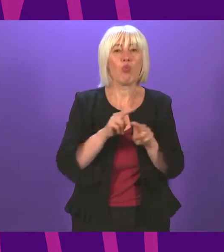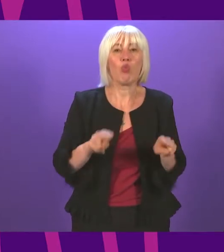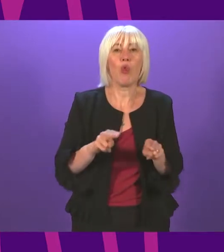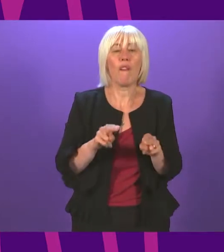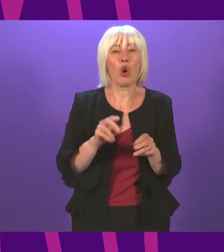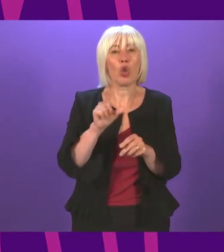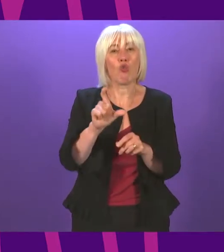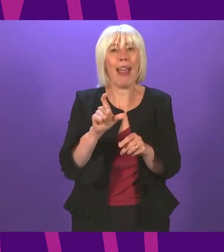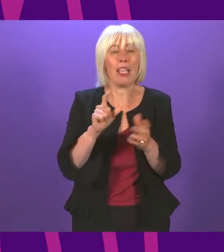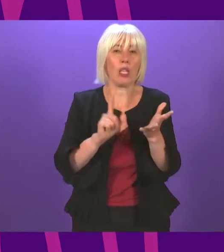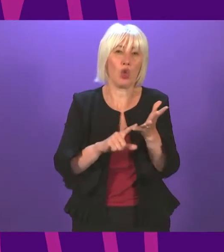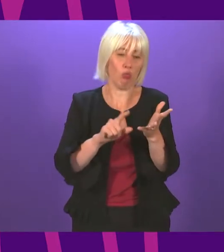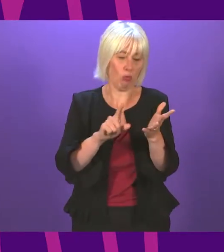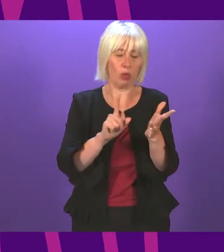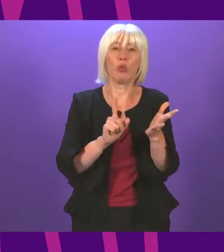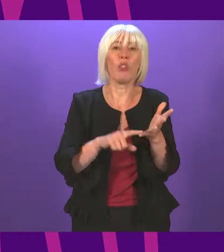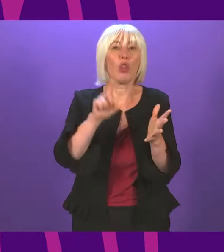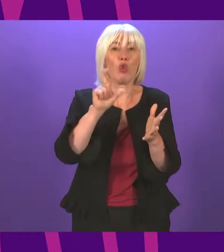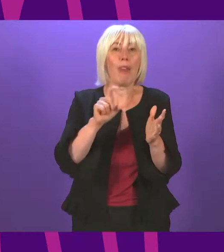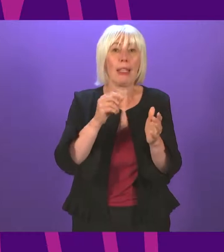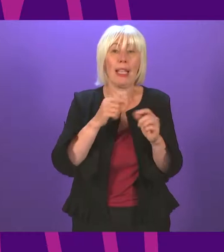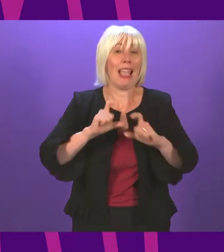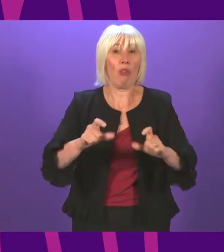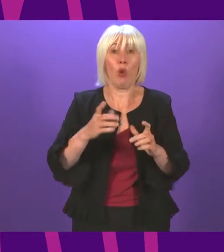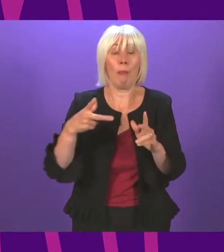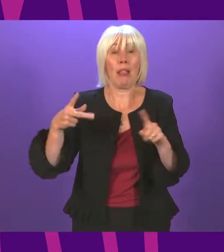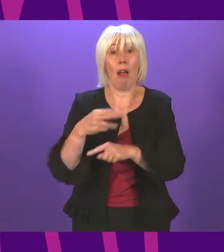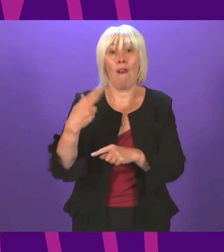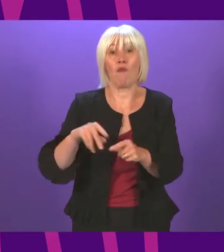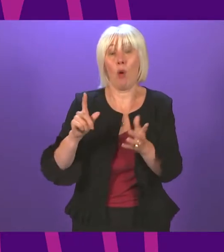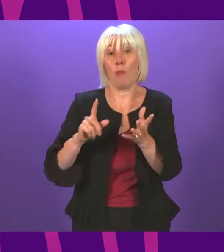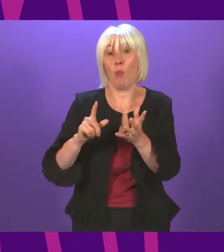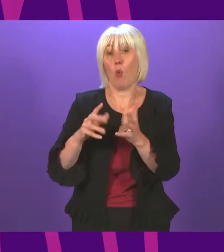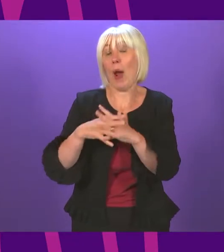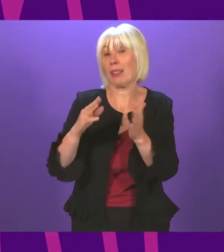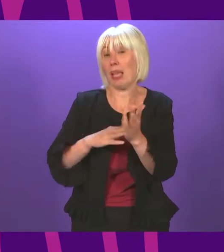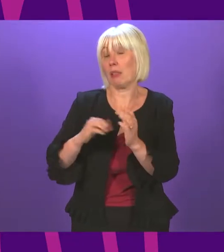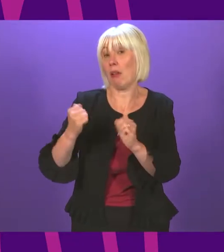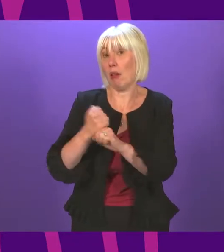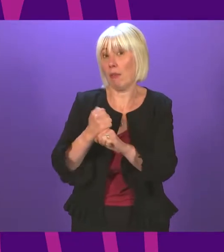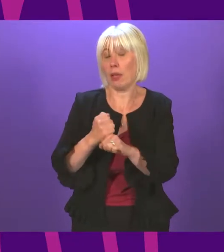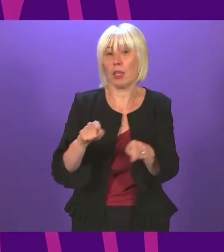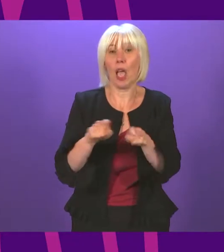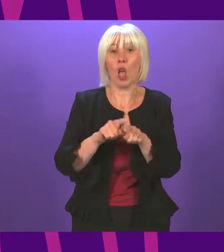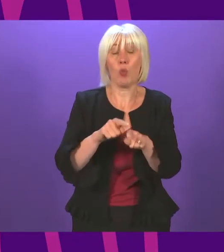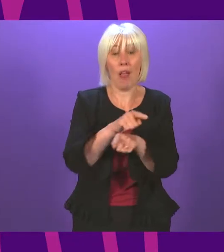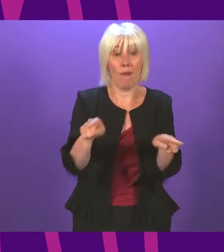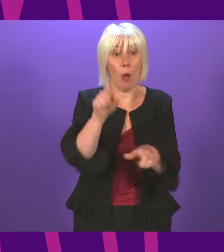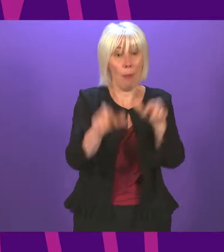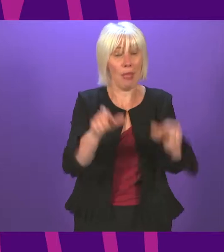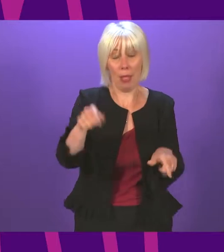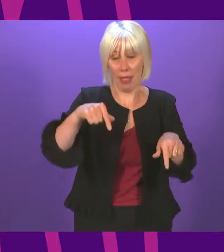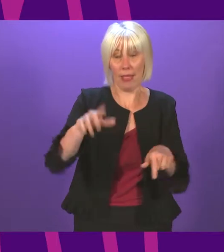Tory government in Westminster and an agreement that gives the people of this country the right to decide on their